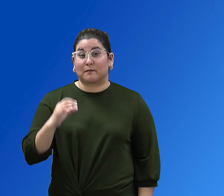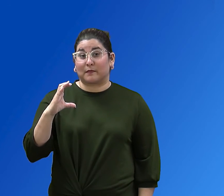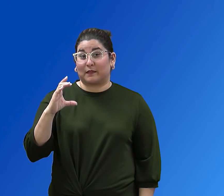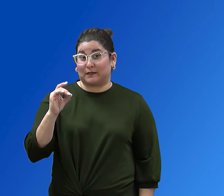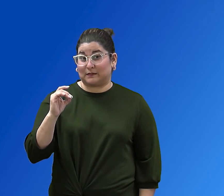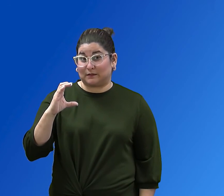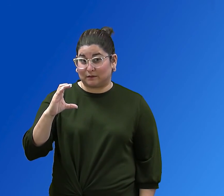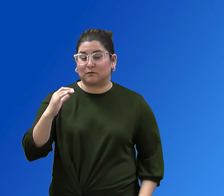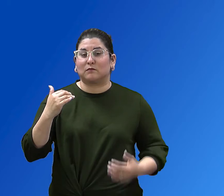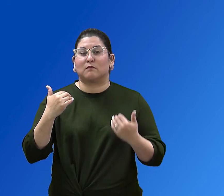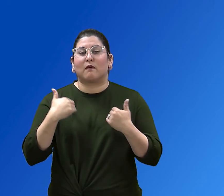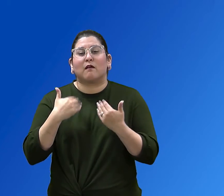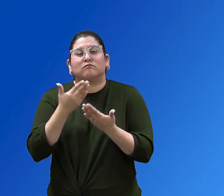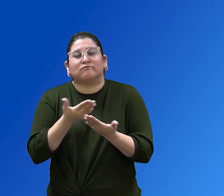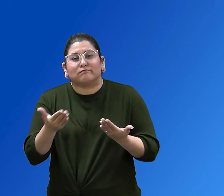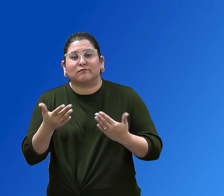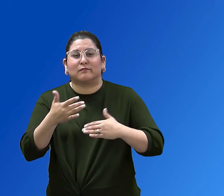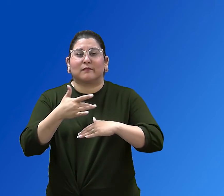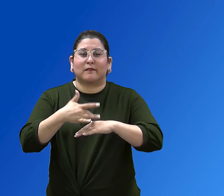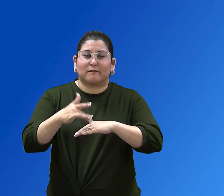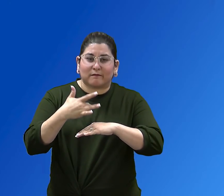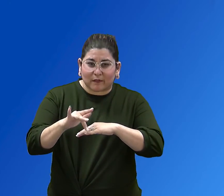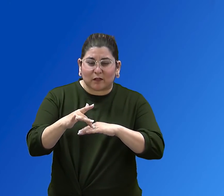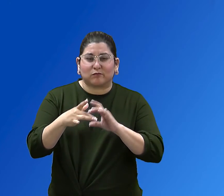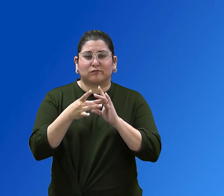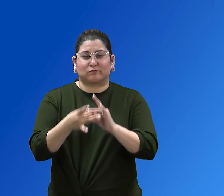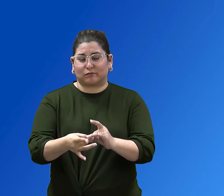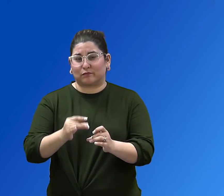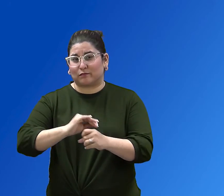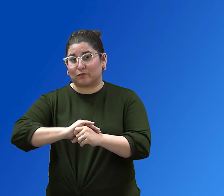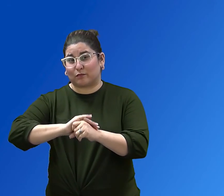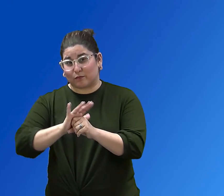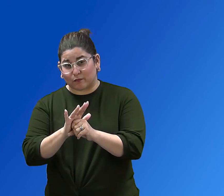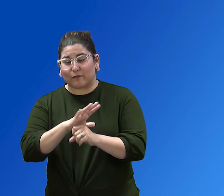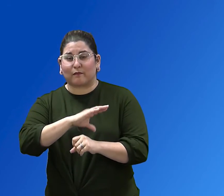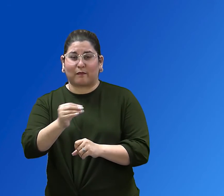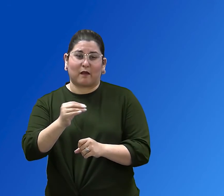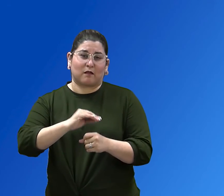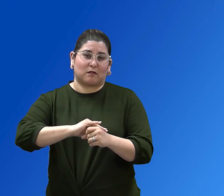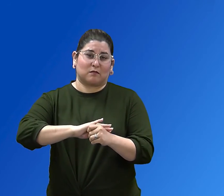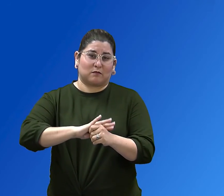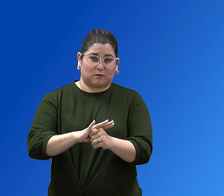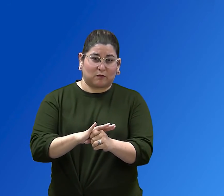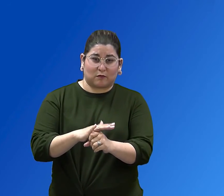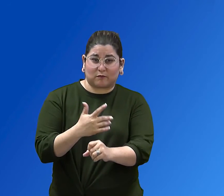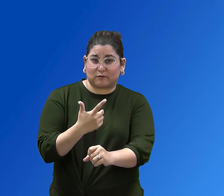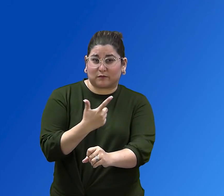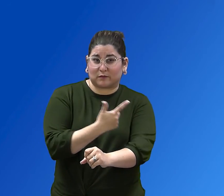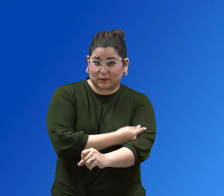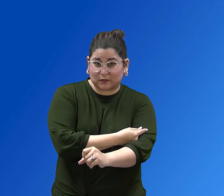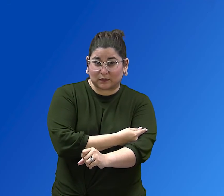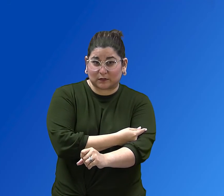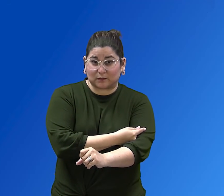CDC has resources available on COVID-19 and COVID-19 vaccines